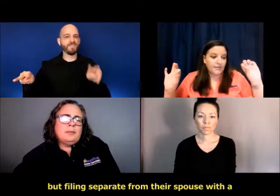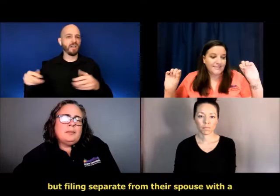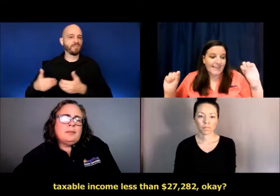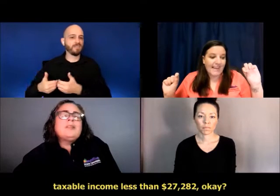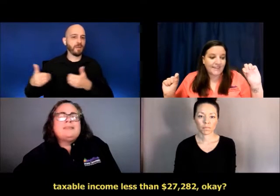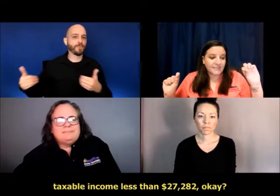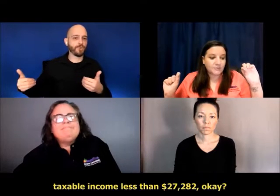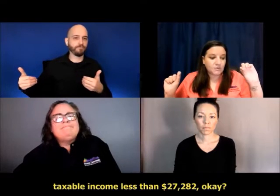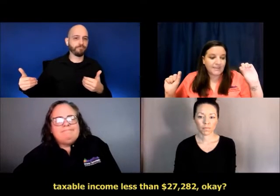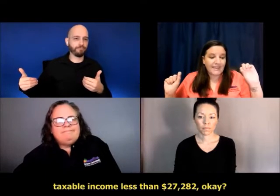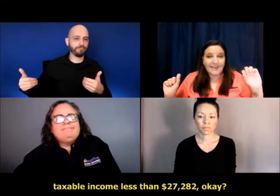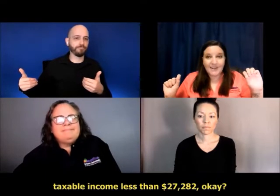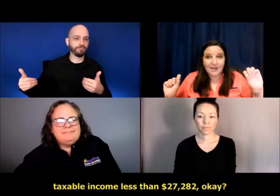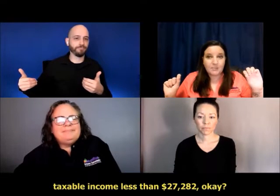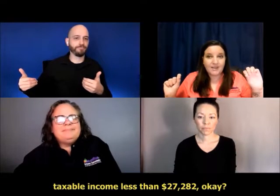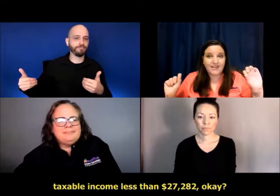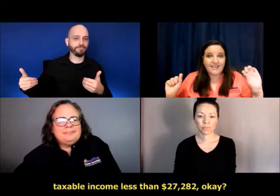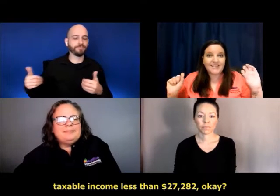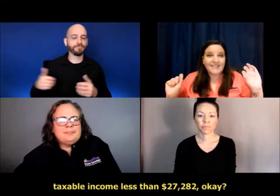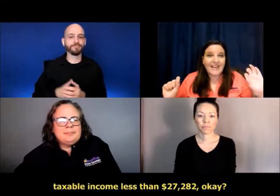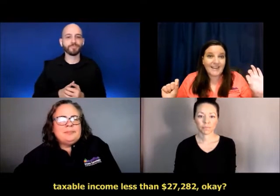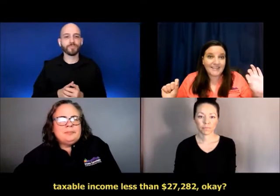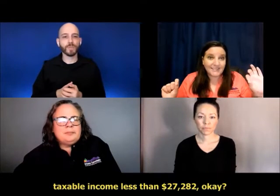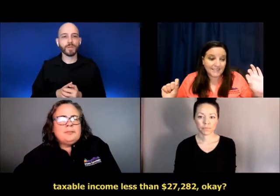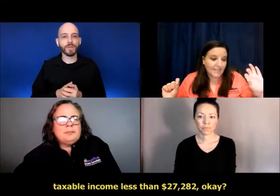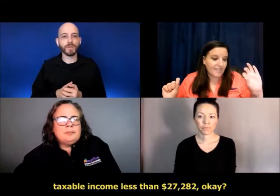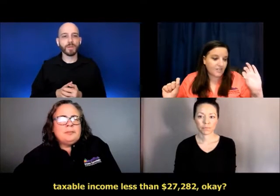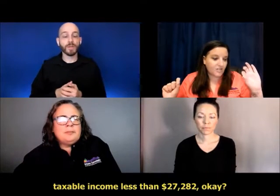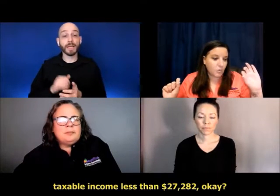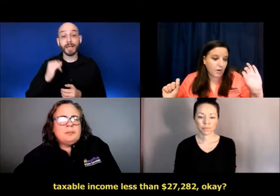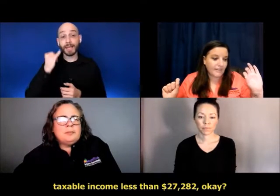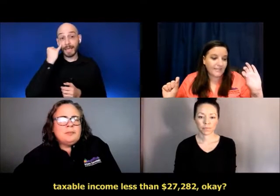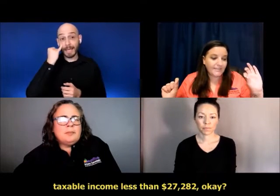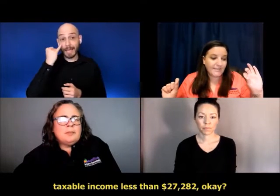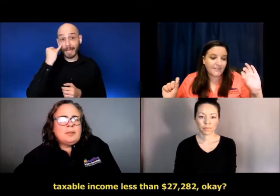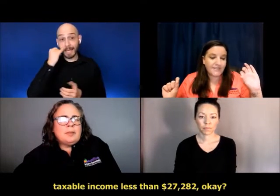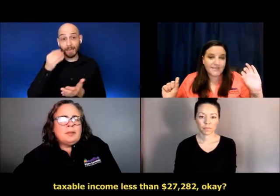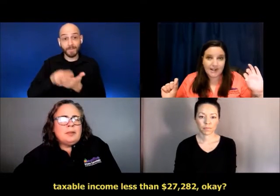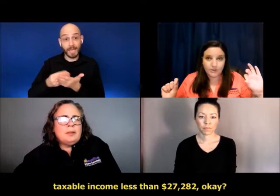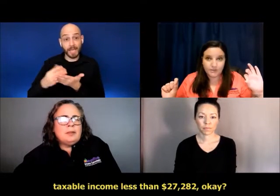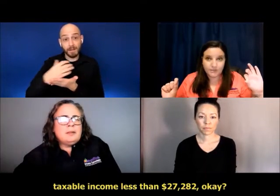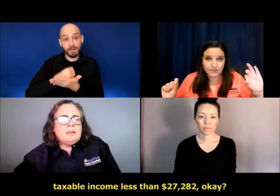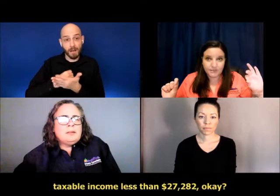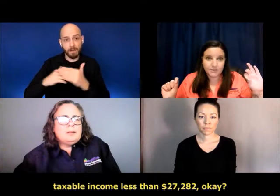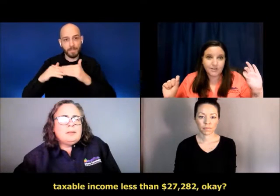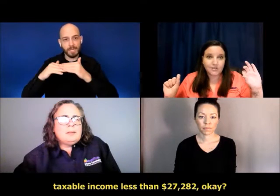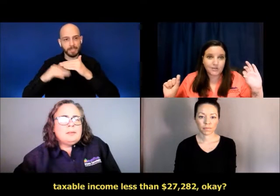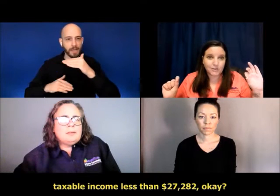Okay. a taxable income less than $27